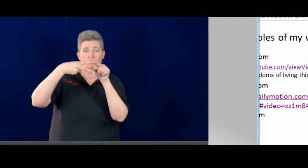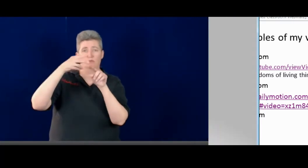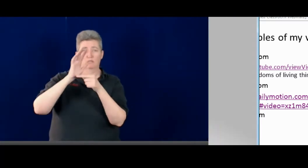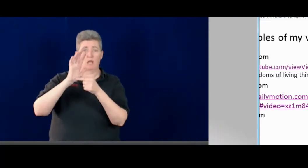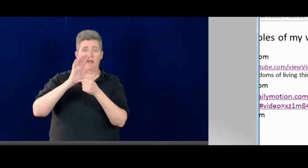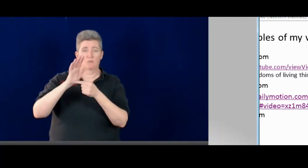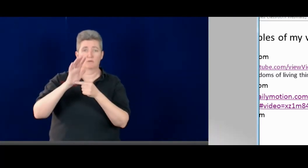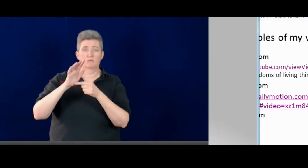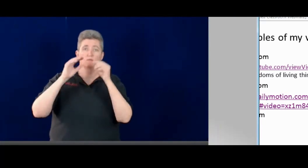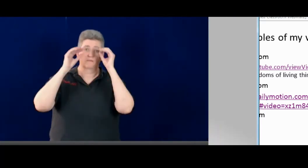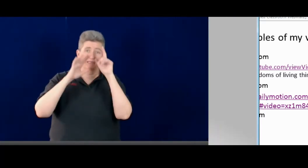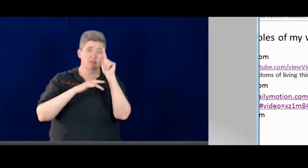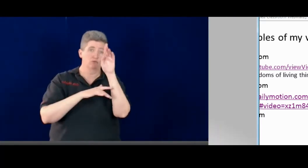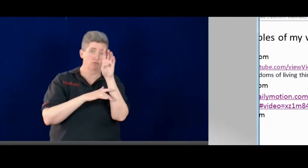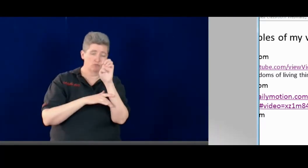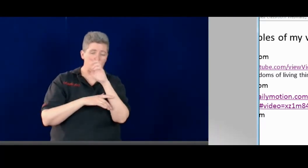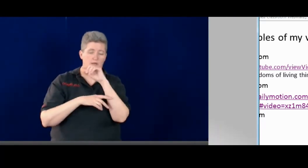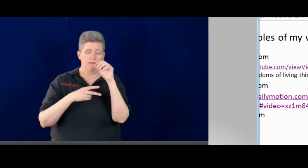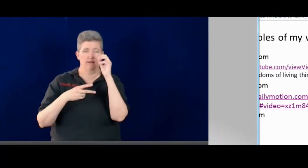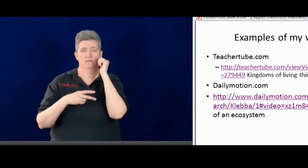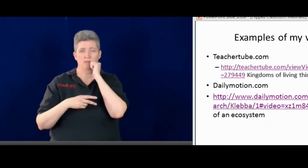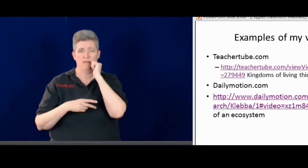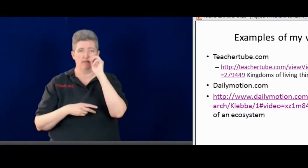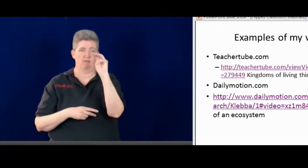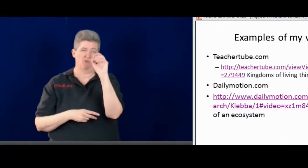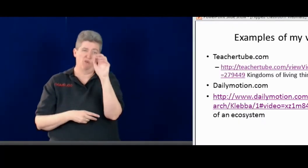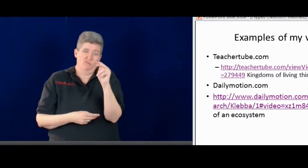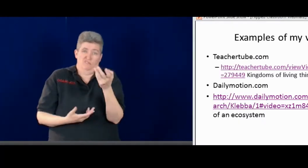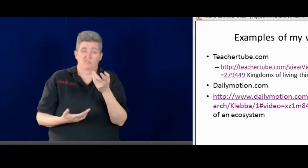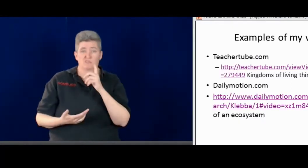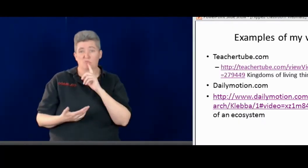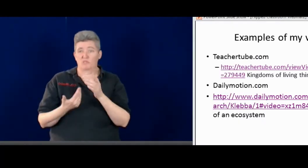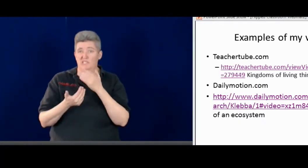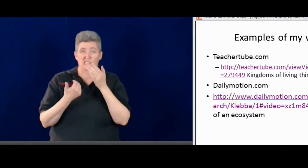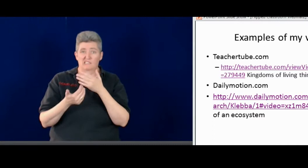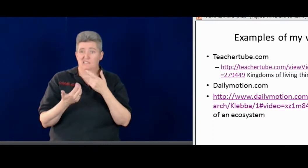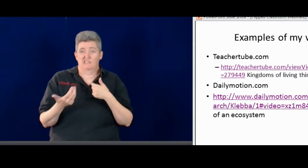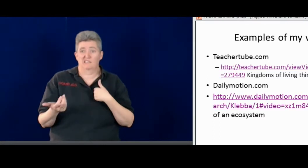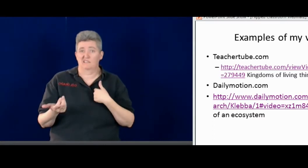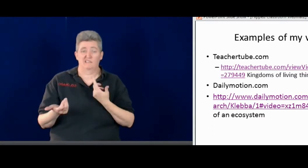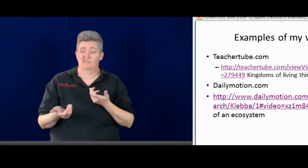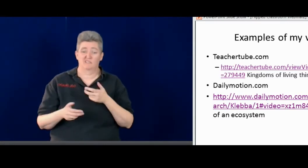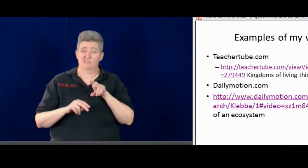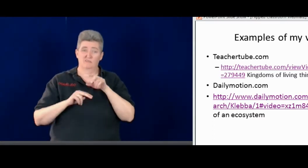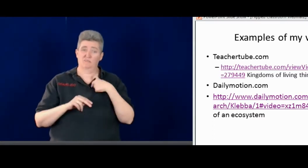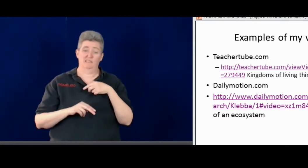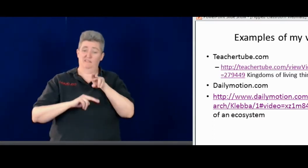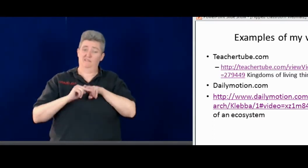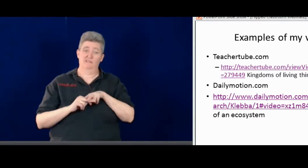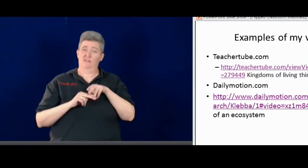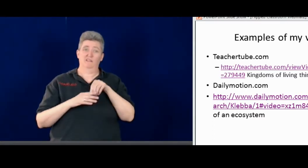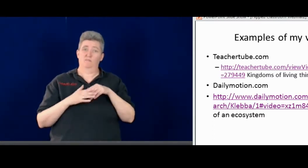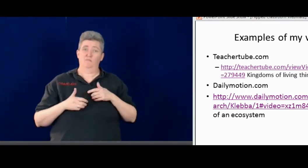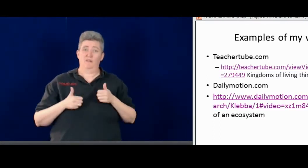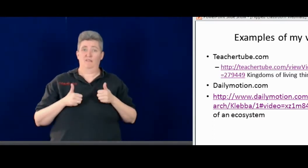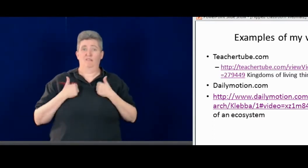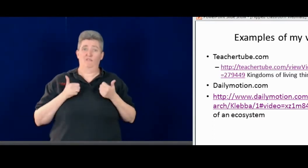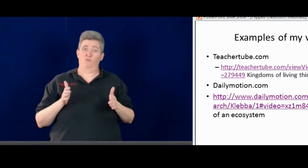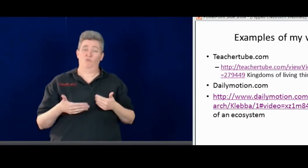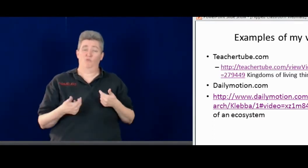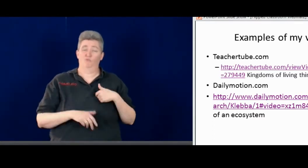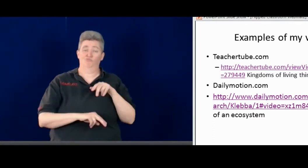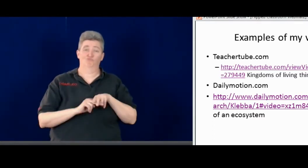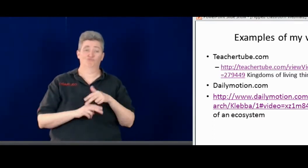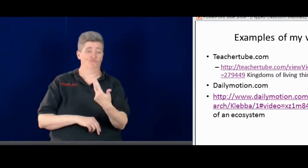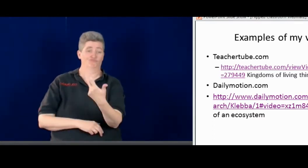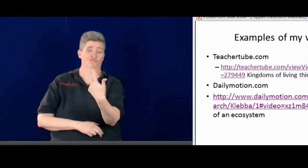So you can see an example of both of those, both teacher tube and daily motion. Really, they're easy to use. I just sit there